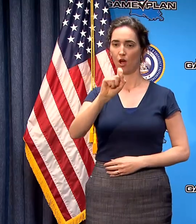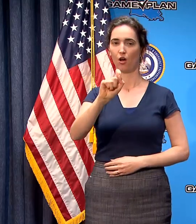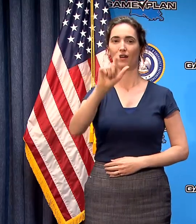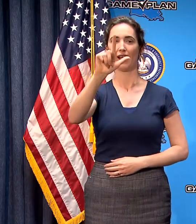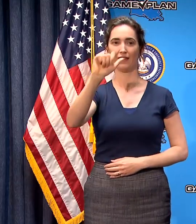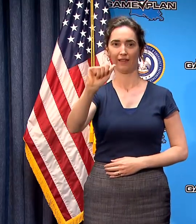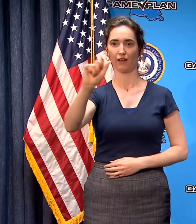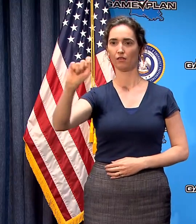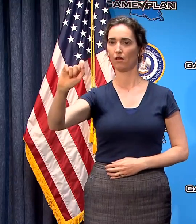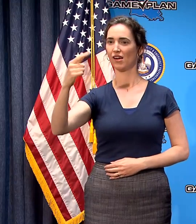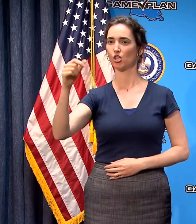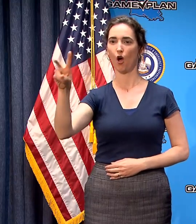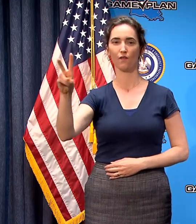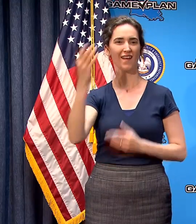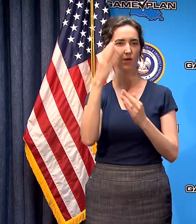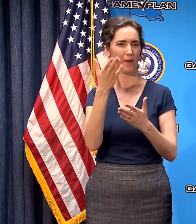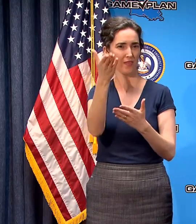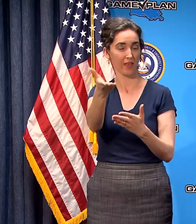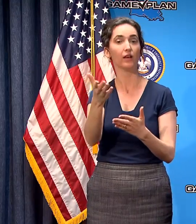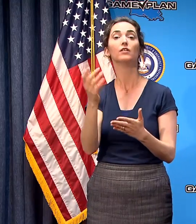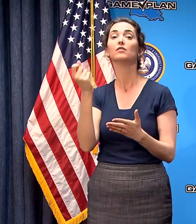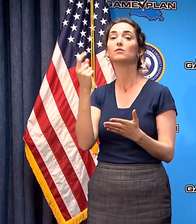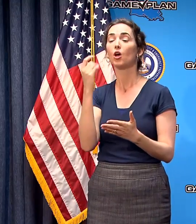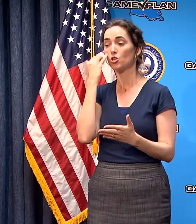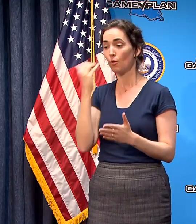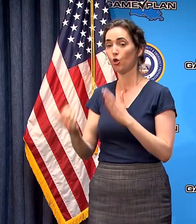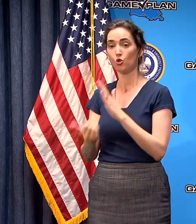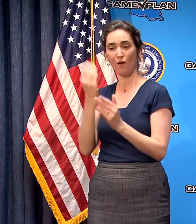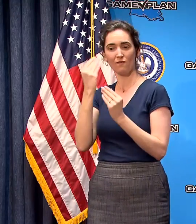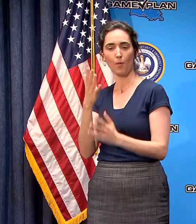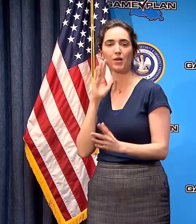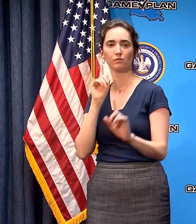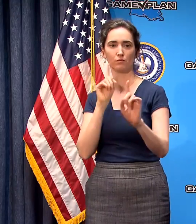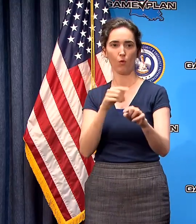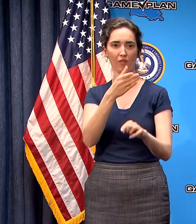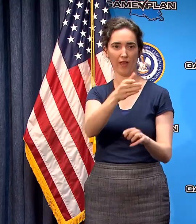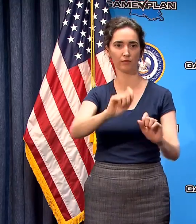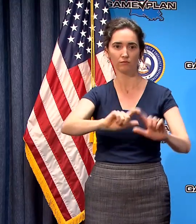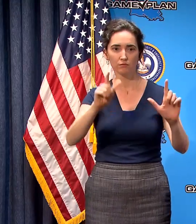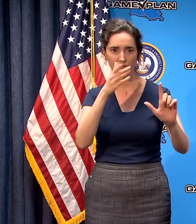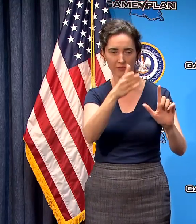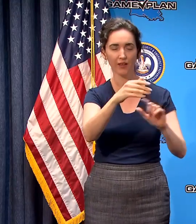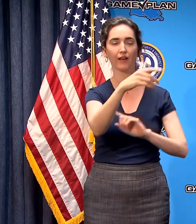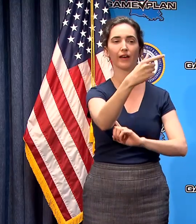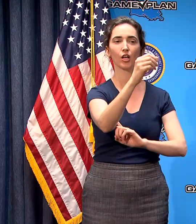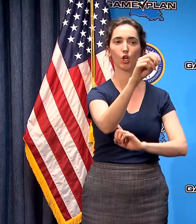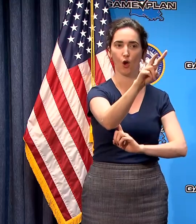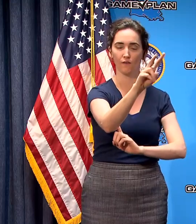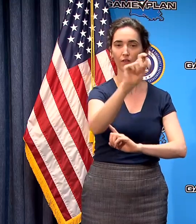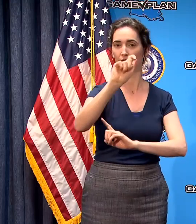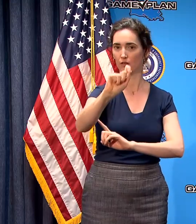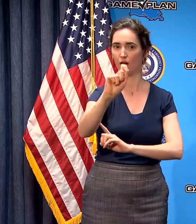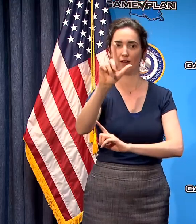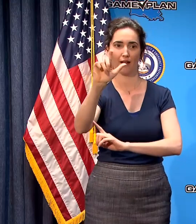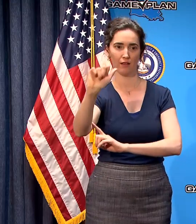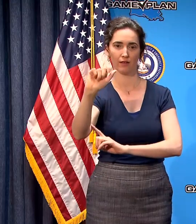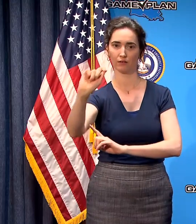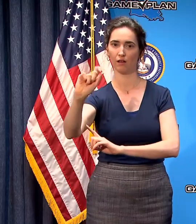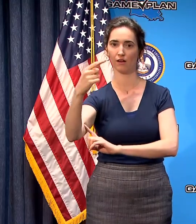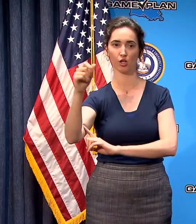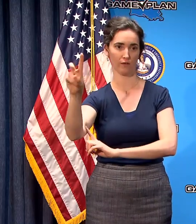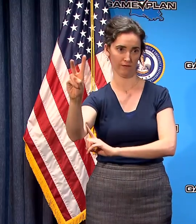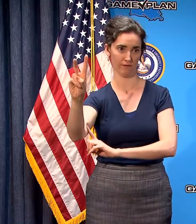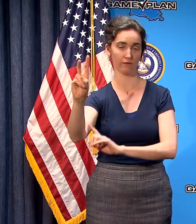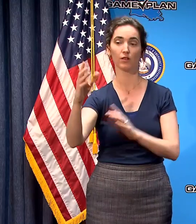there are changes made we're going to be sending people there gov.la.gov and we will spend whatever